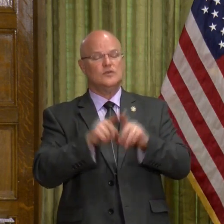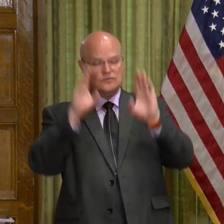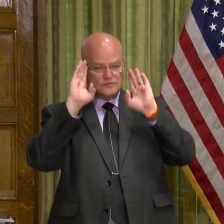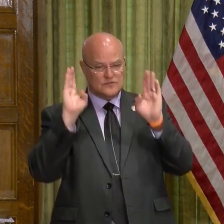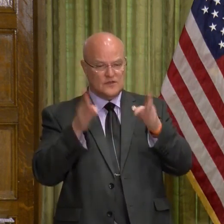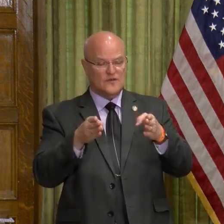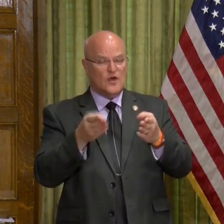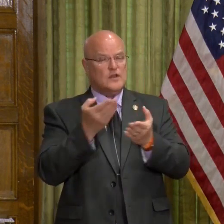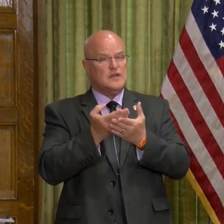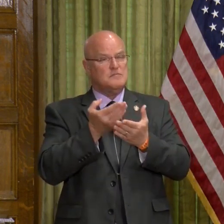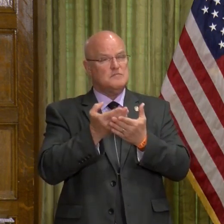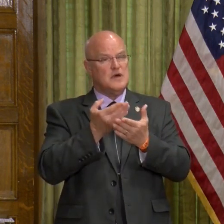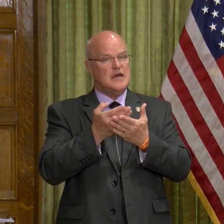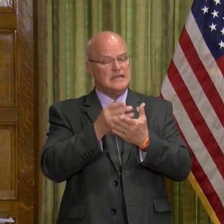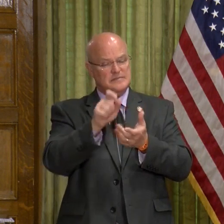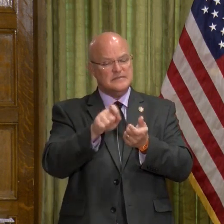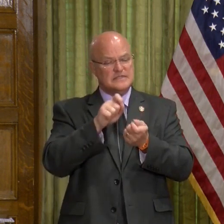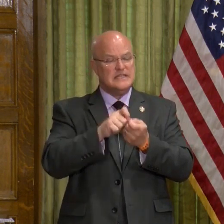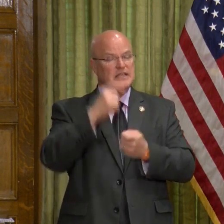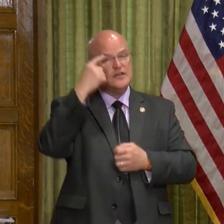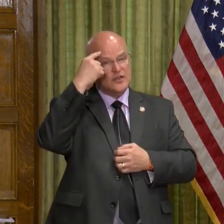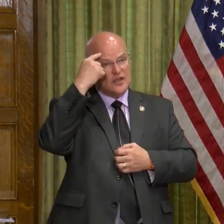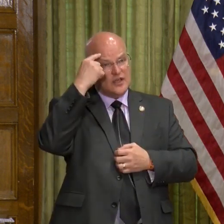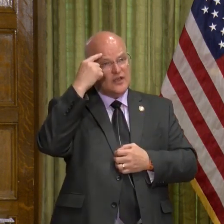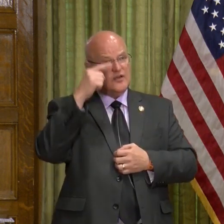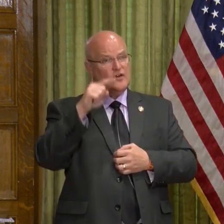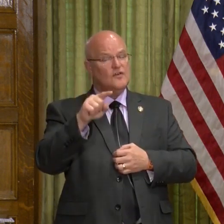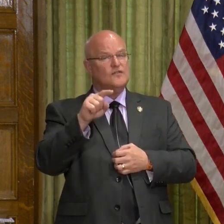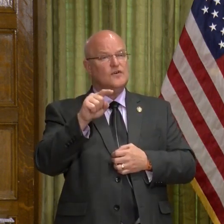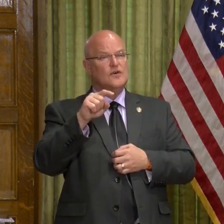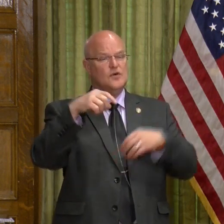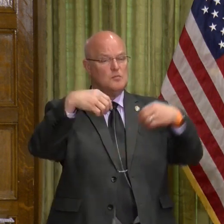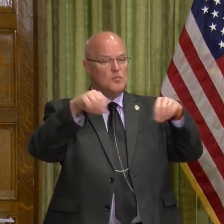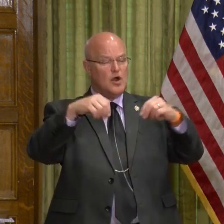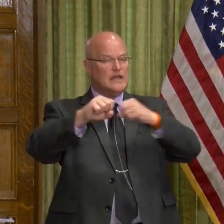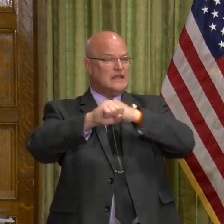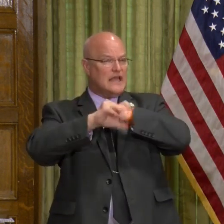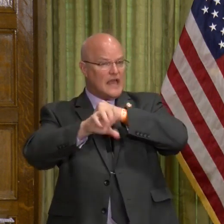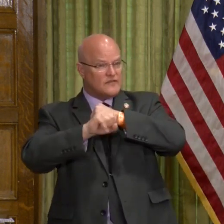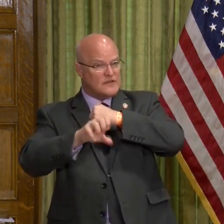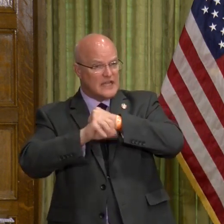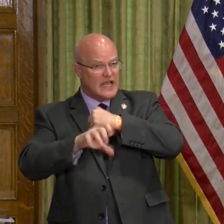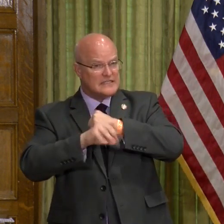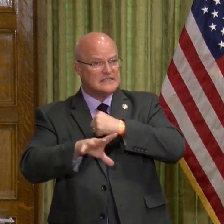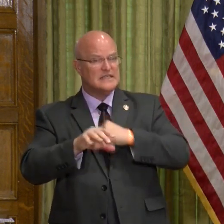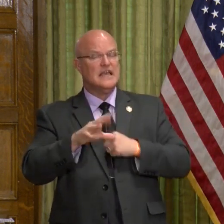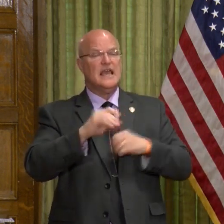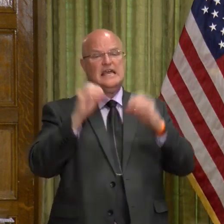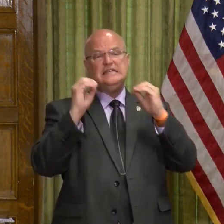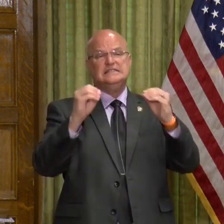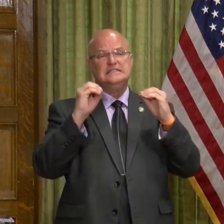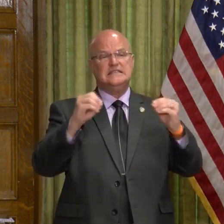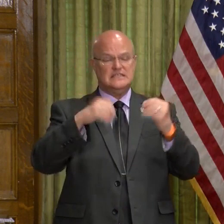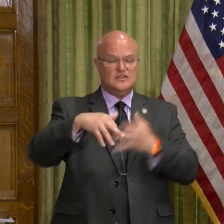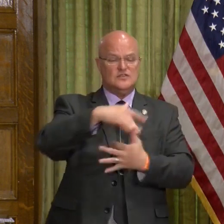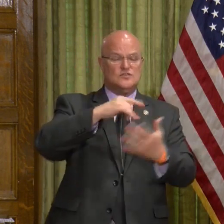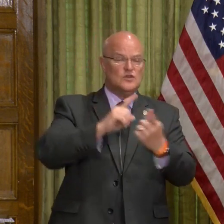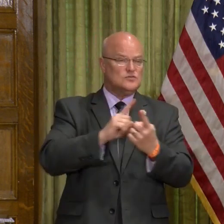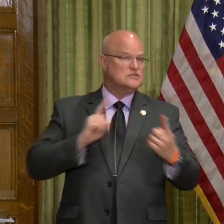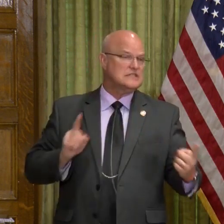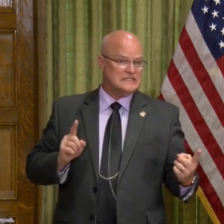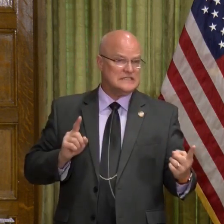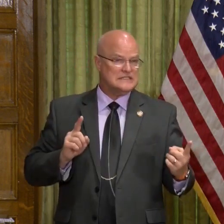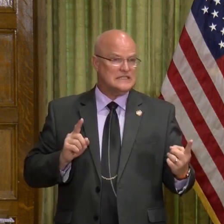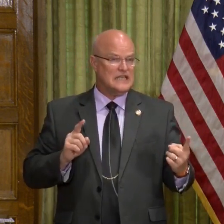funds, particularly for marketing, advertising, teaching the social distancing